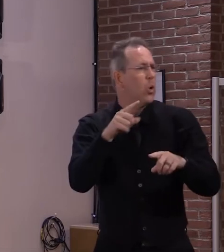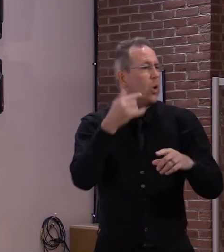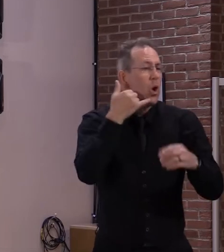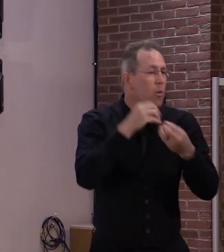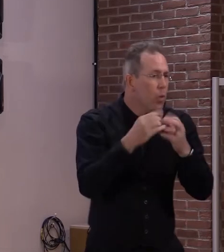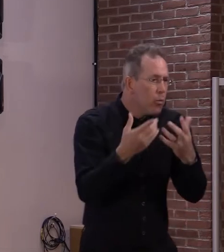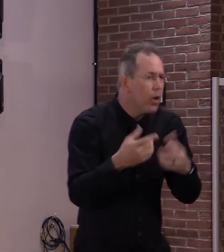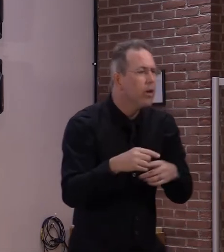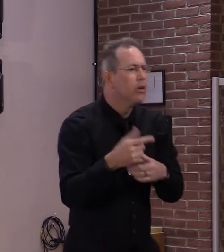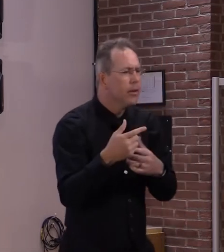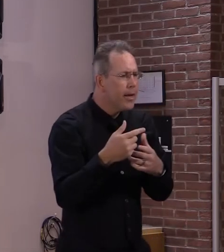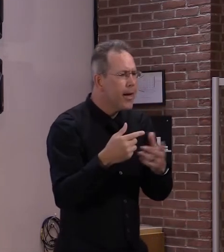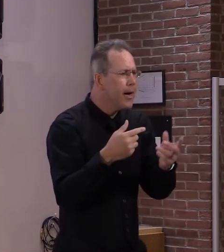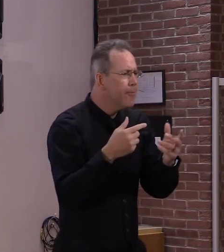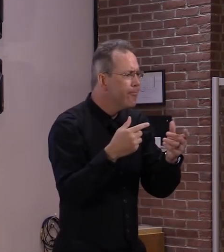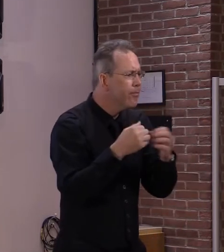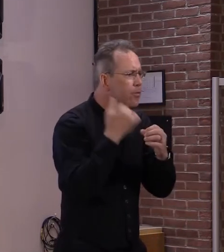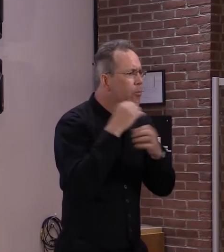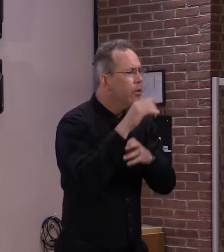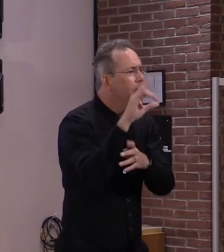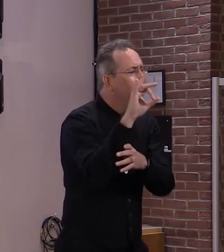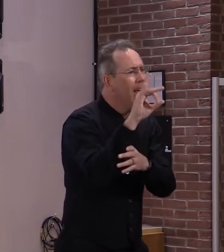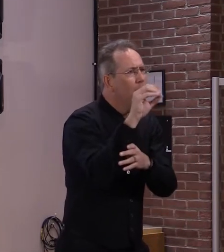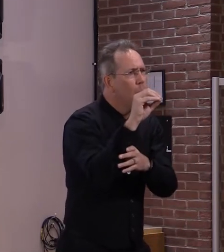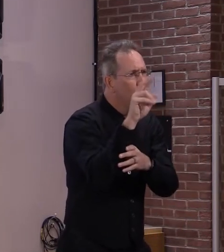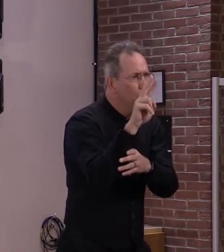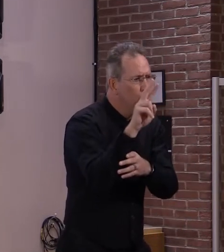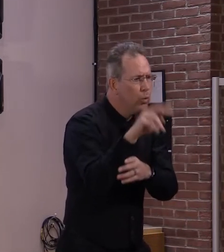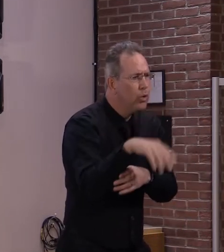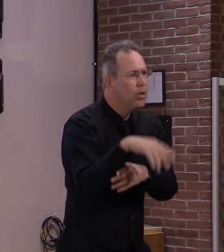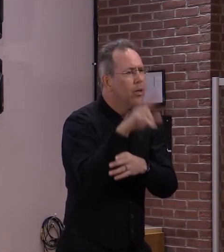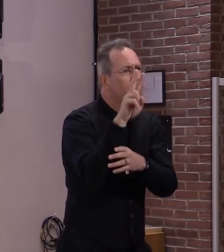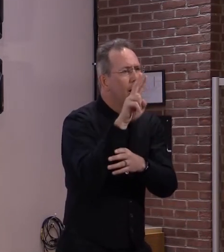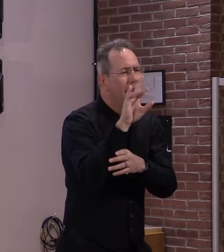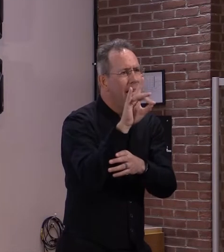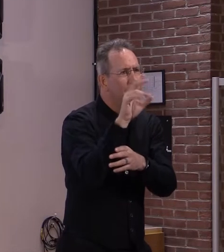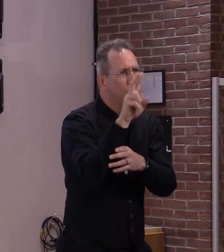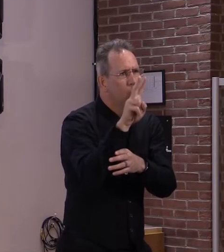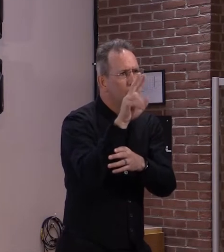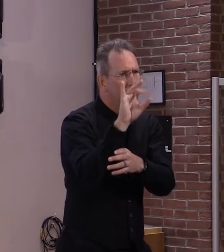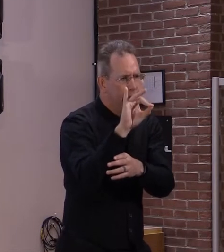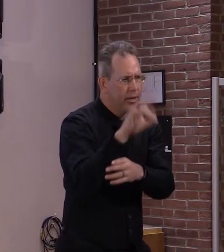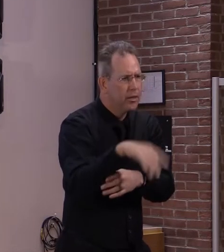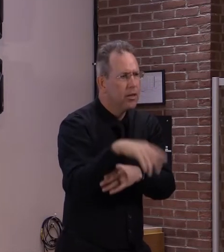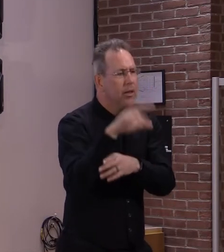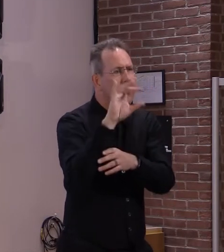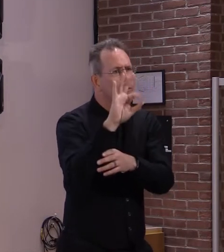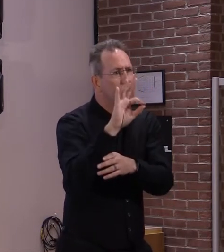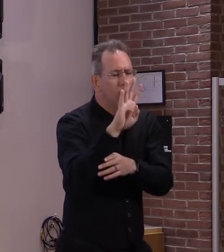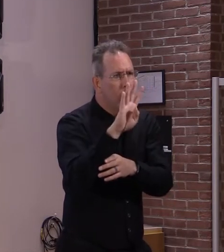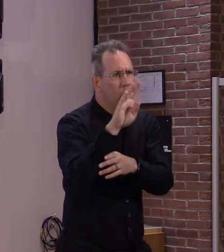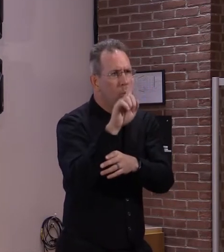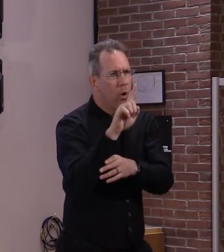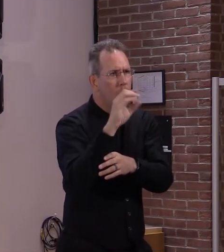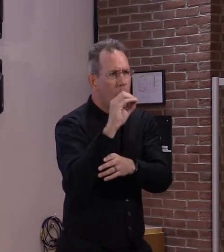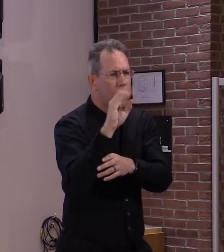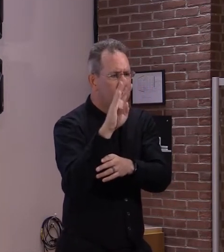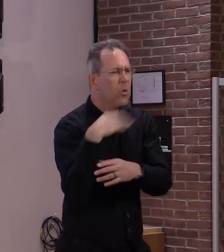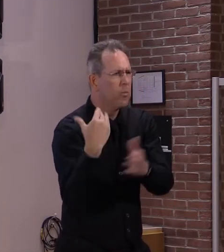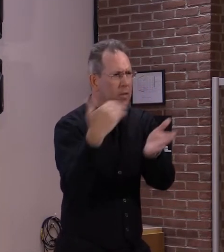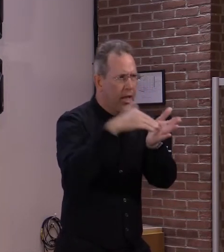fraud unit. This can be done online from the Department's homepage or by leaving a detailed message on our fraud tip line at